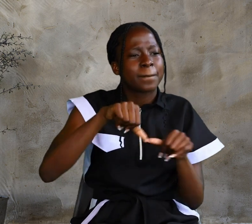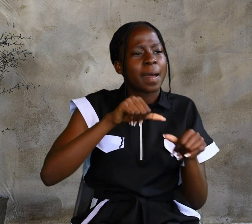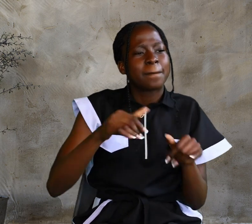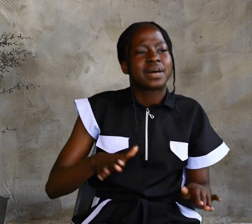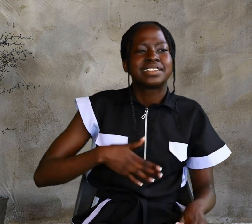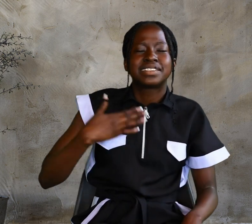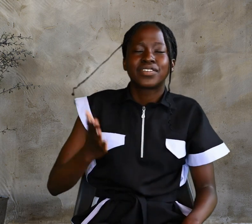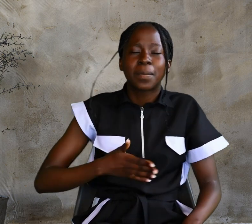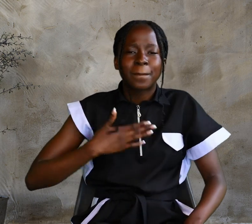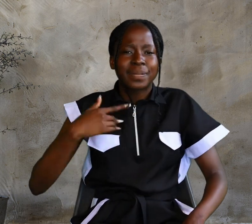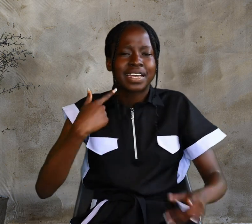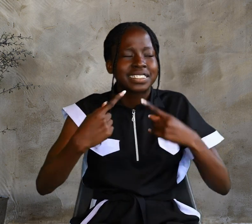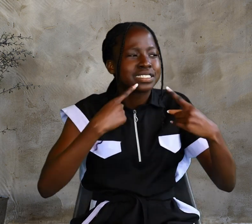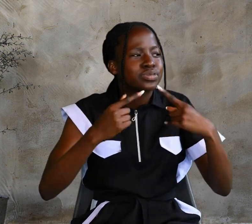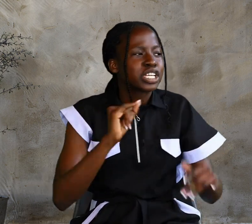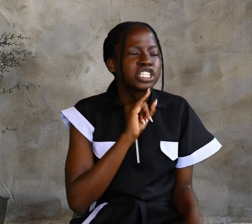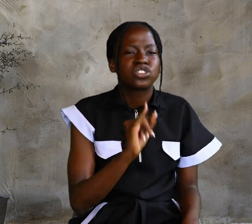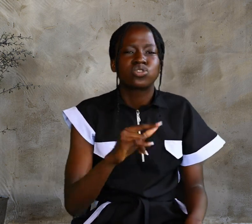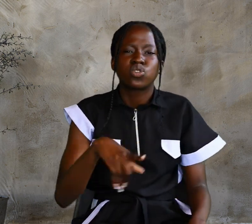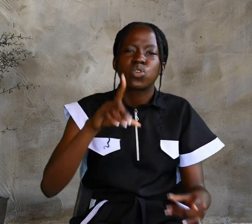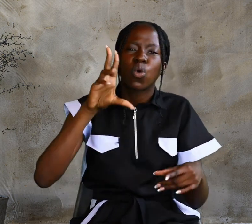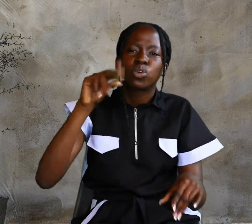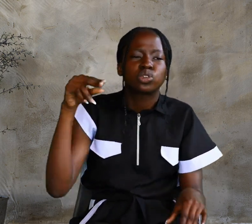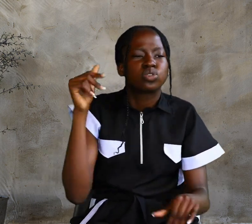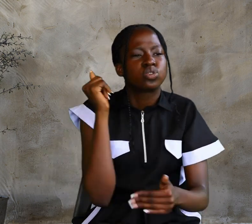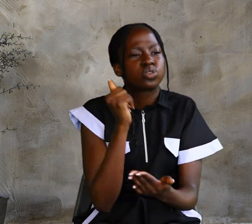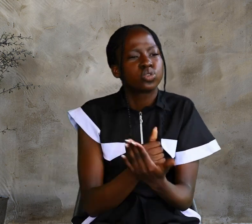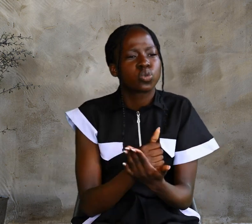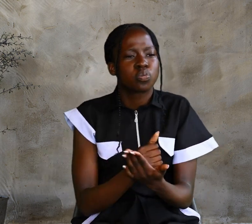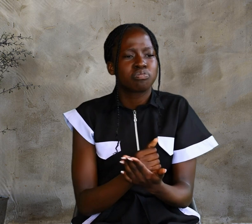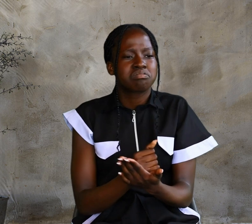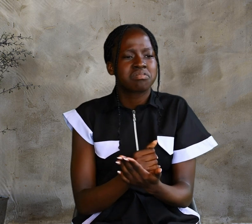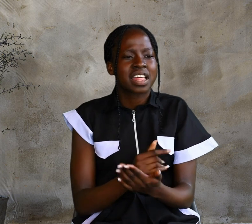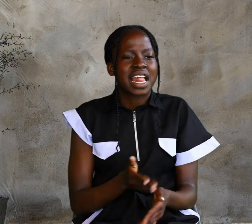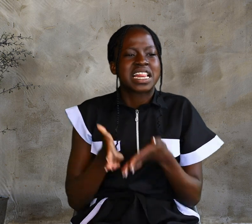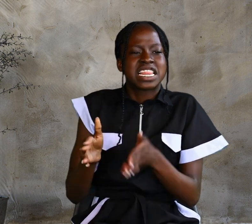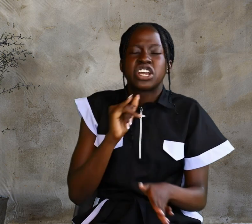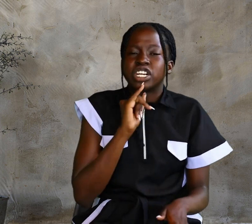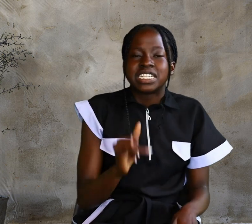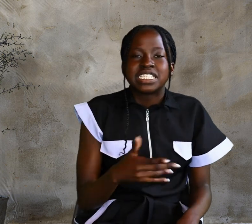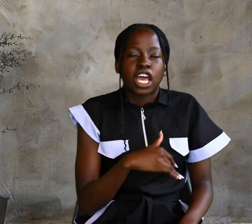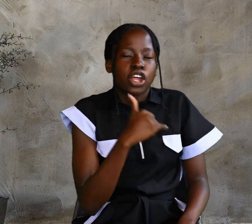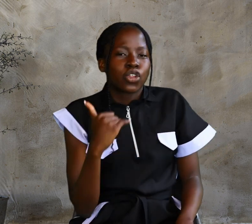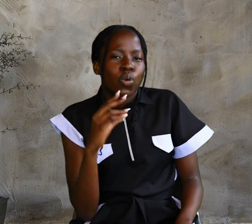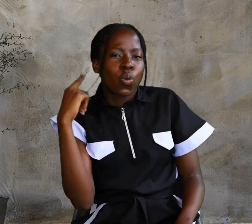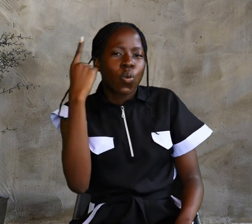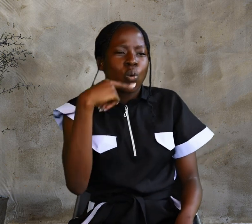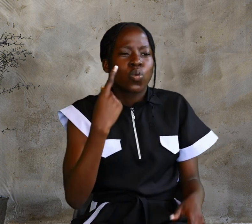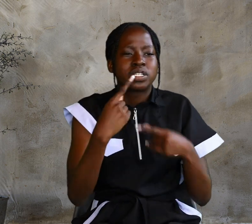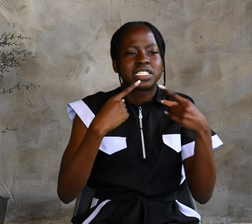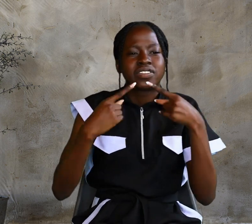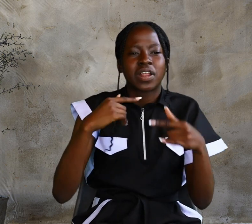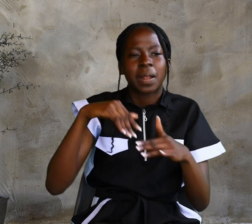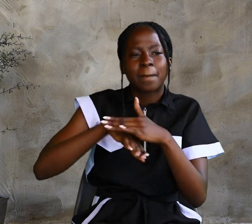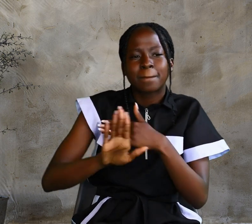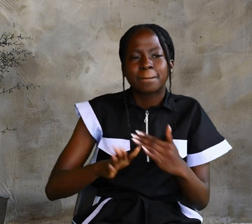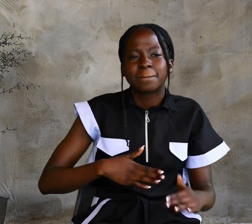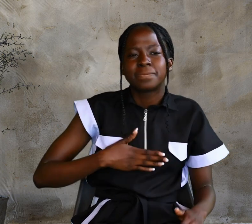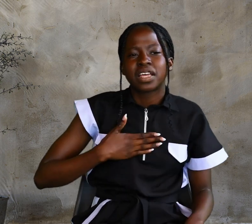testimony is not true. There is another who testifies in my favor, and I know that